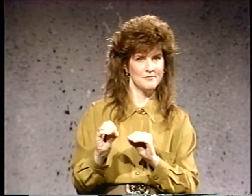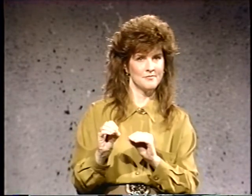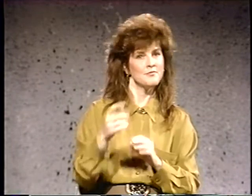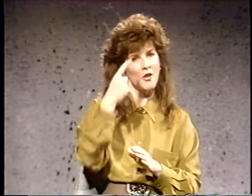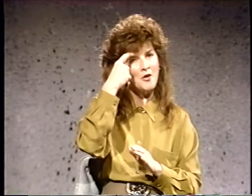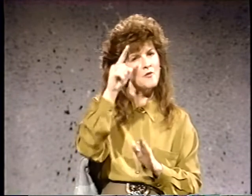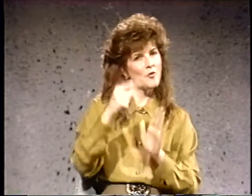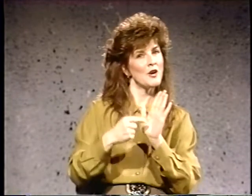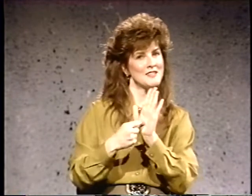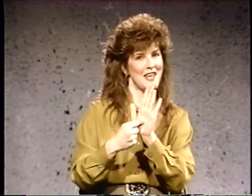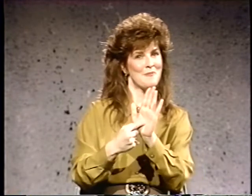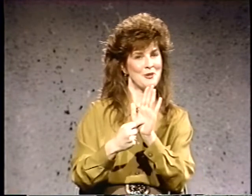For example,